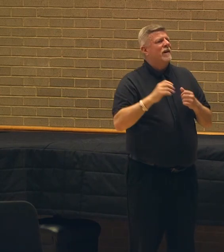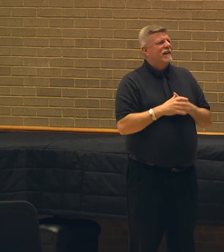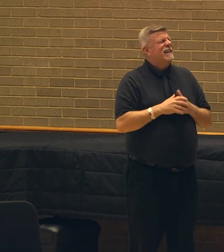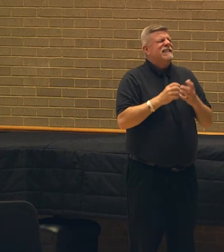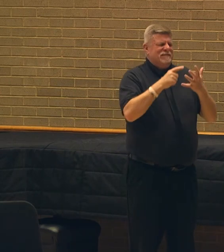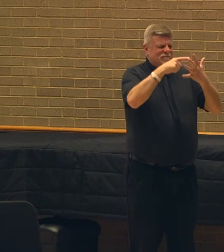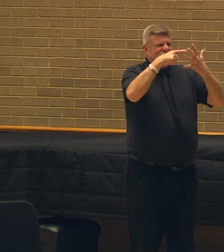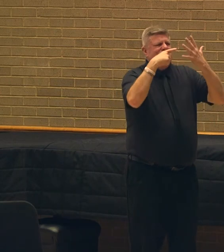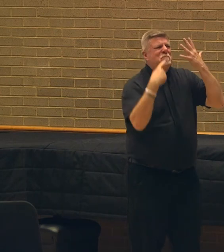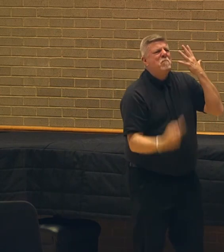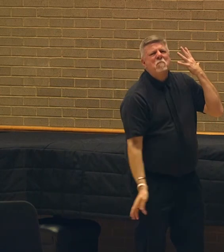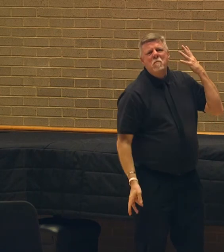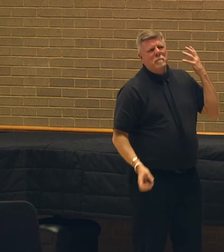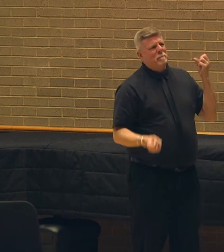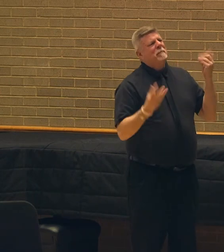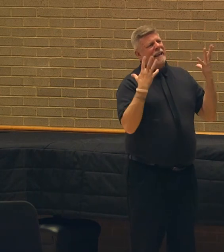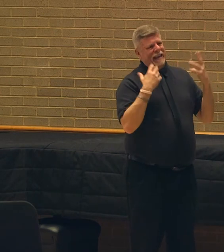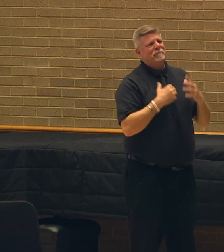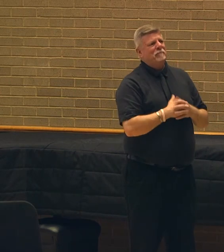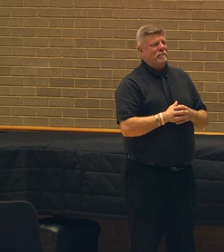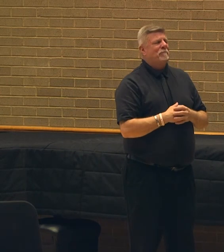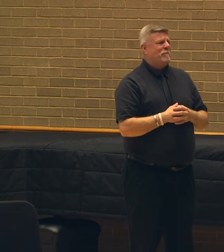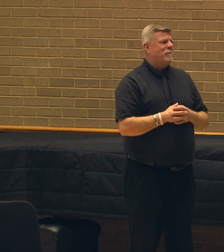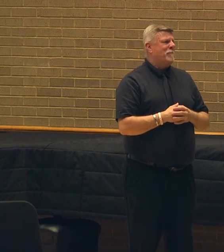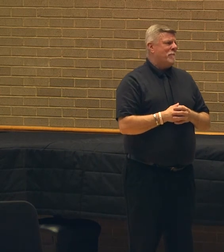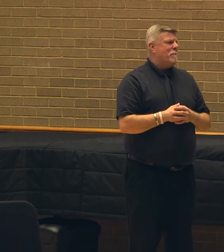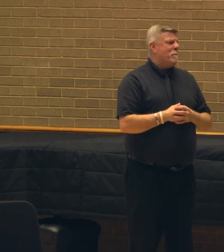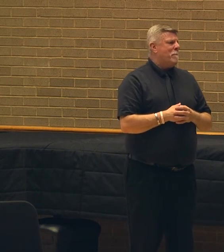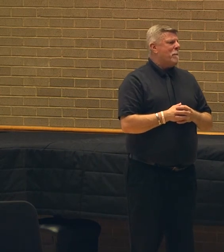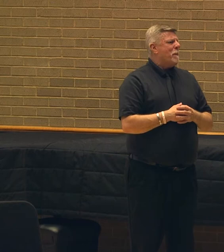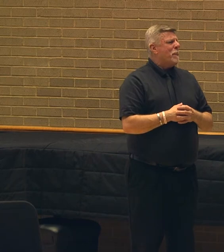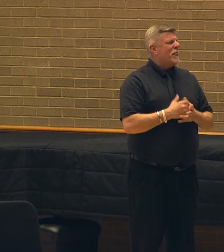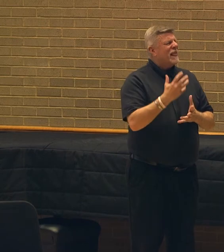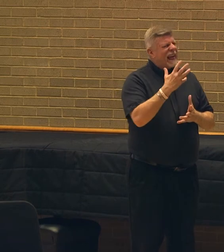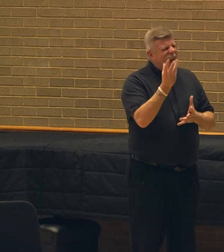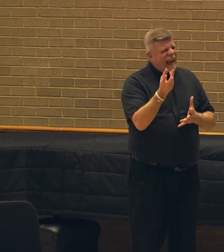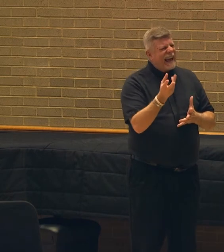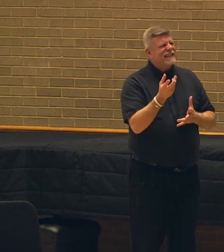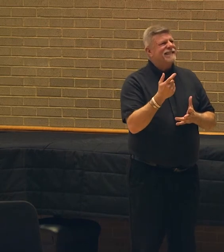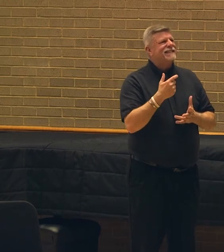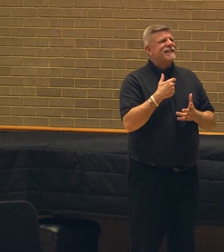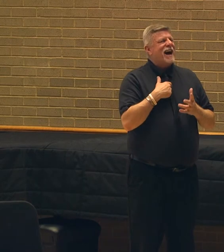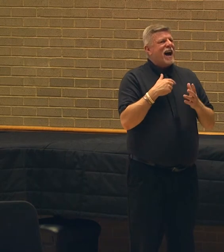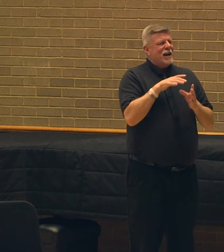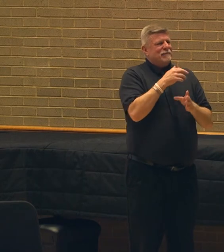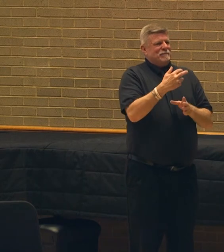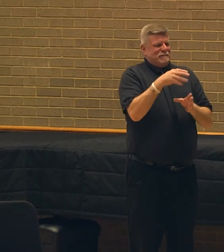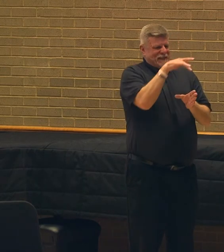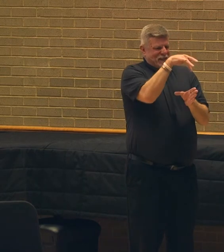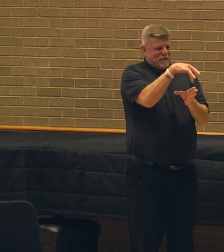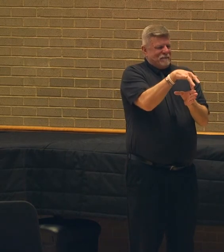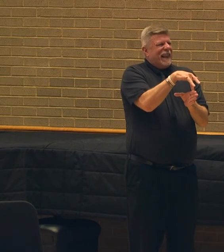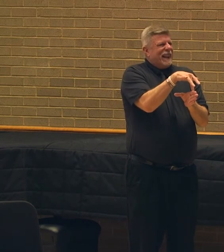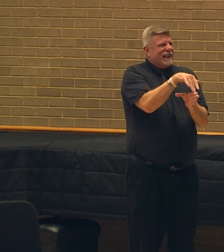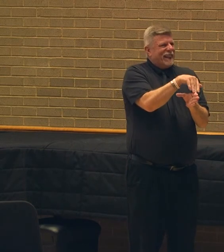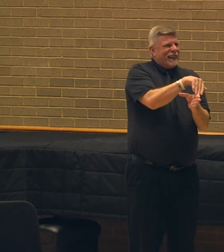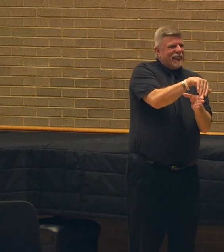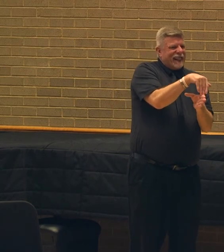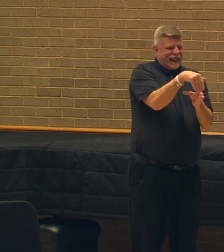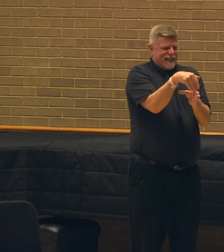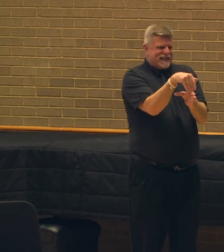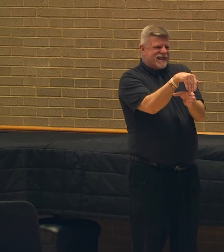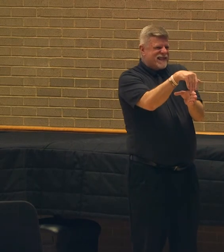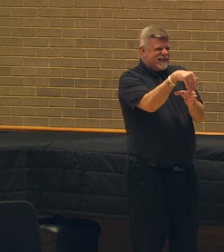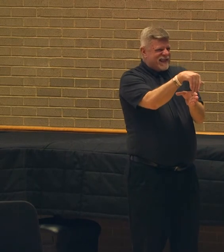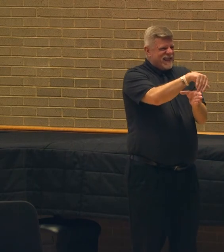so many others. And partly, I can fly into the middle, in the gray space, in the liminal space,